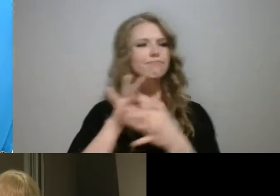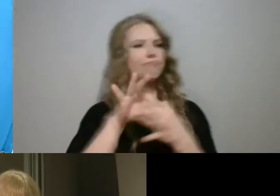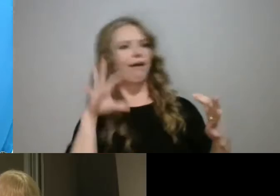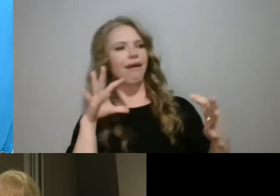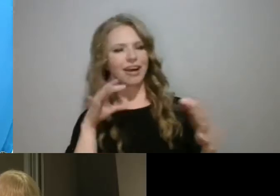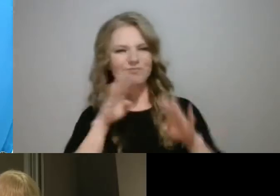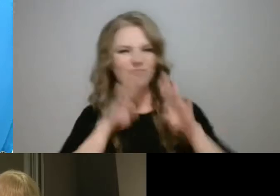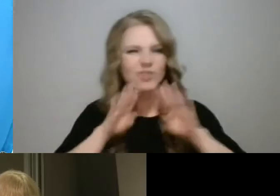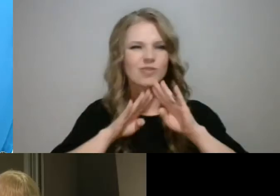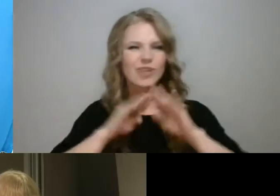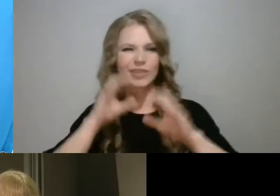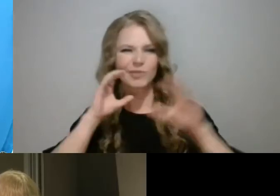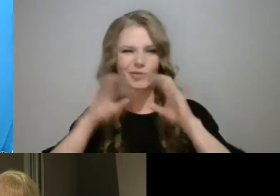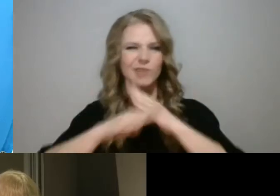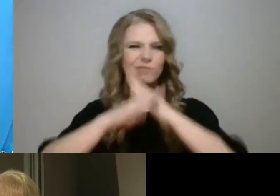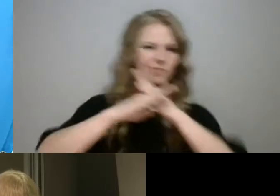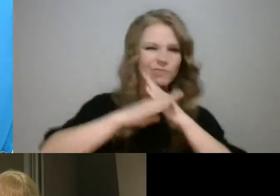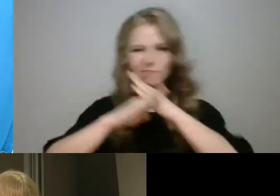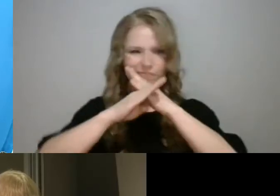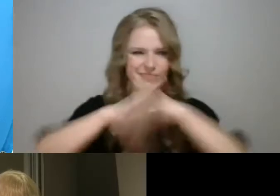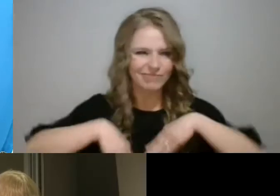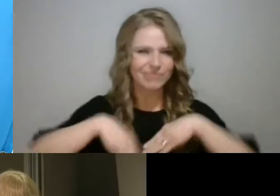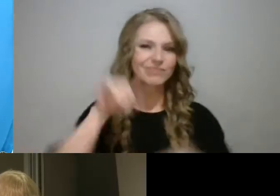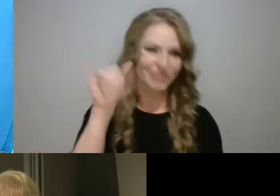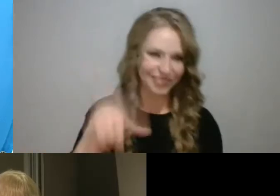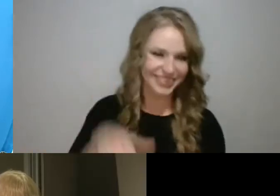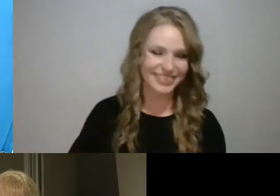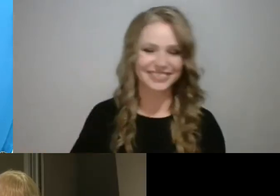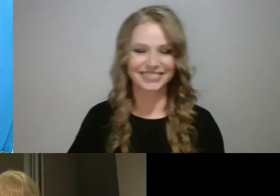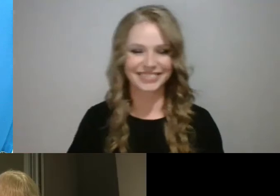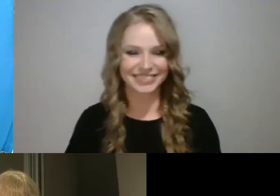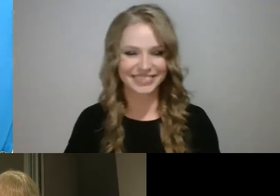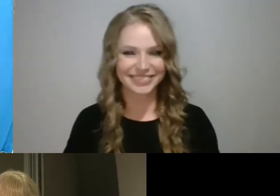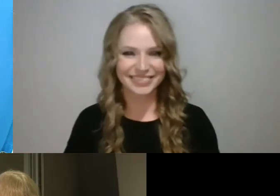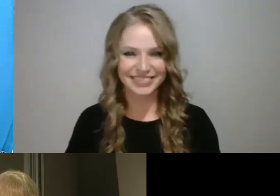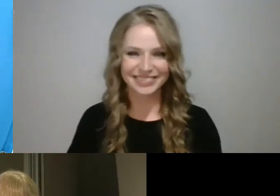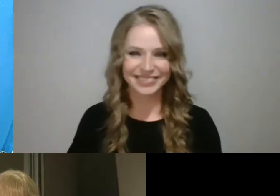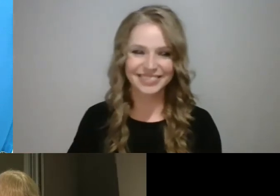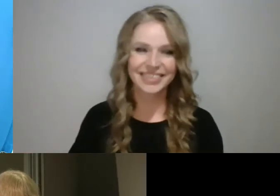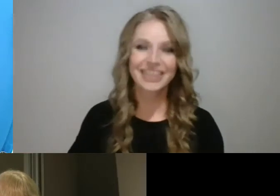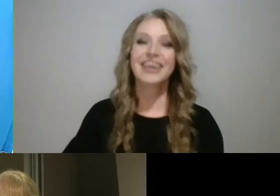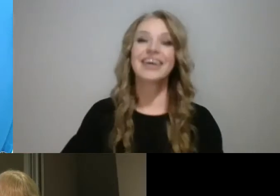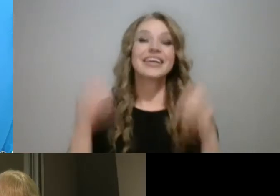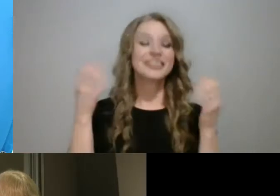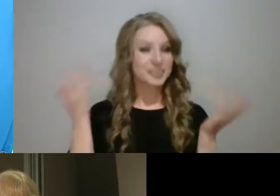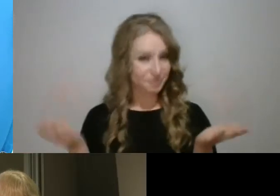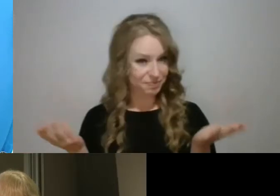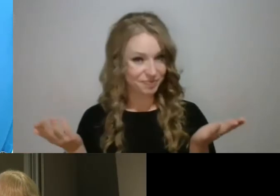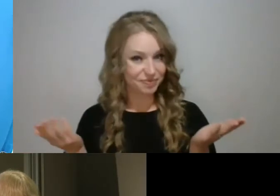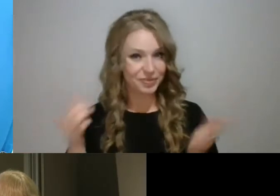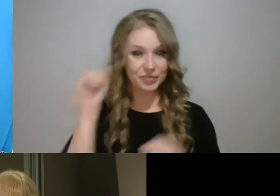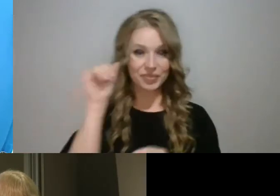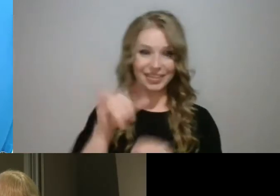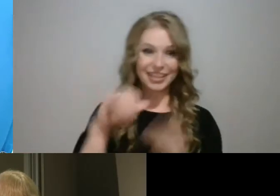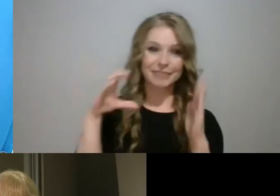had. They, you know, was just, it was a way that they got around being frustrated. And that helped